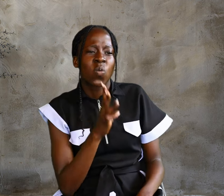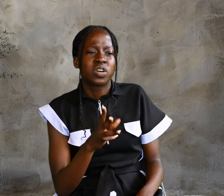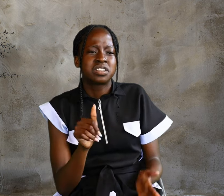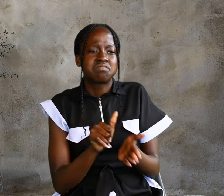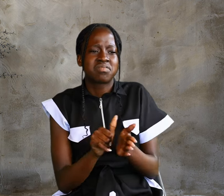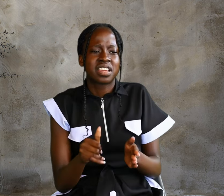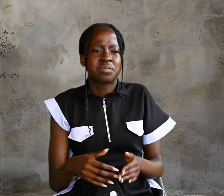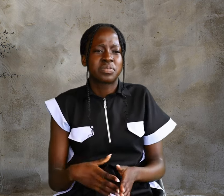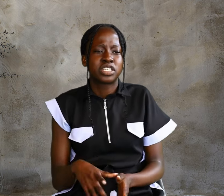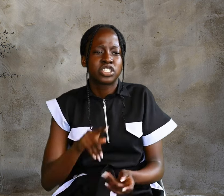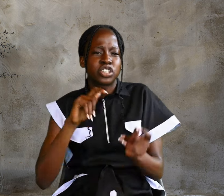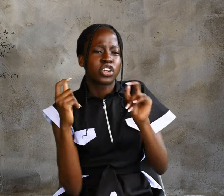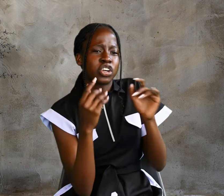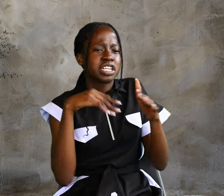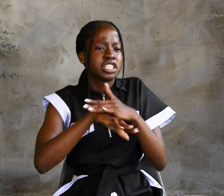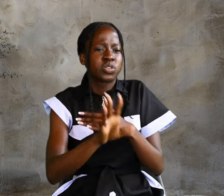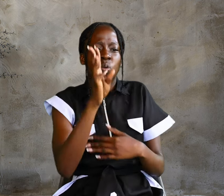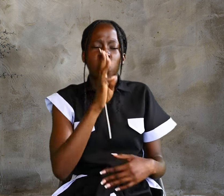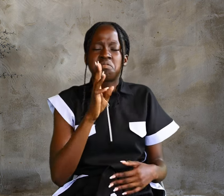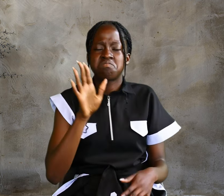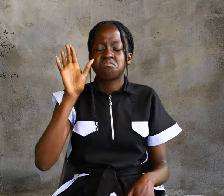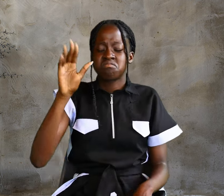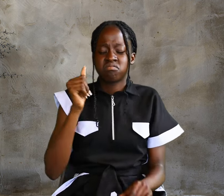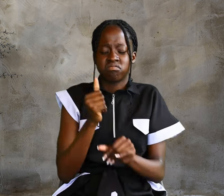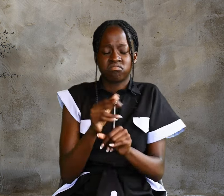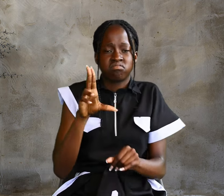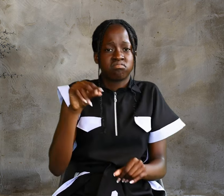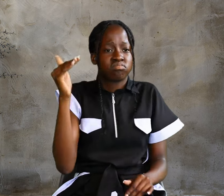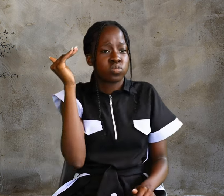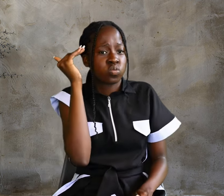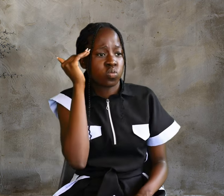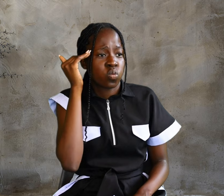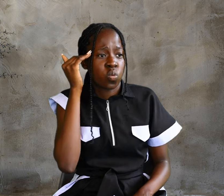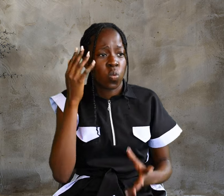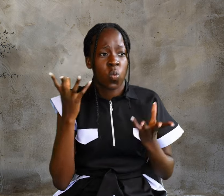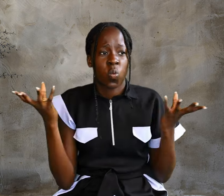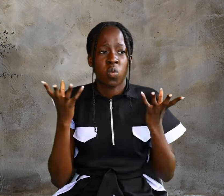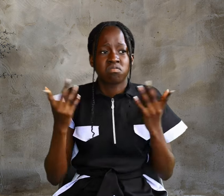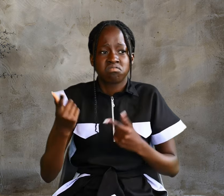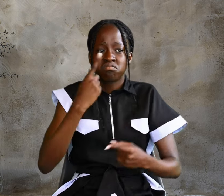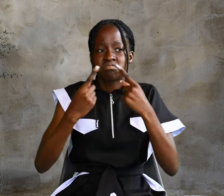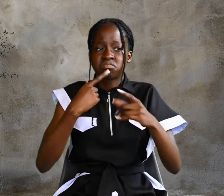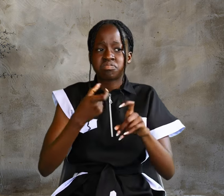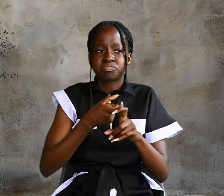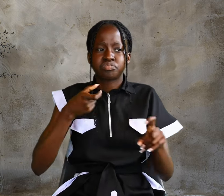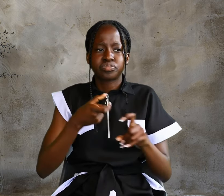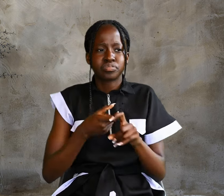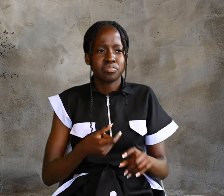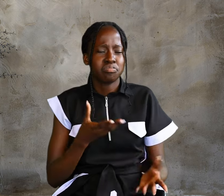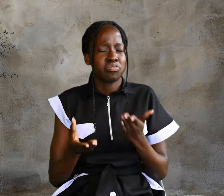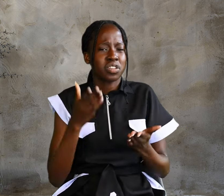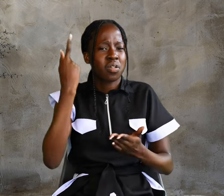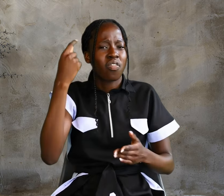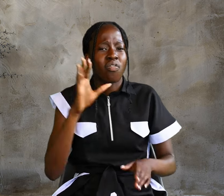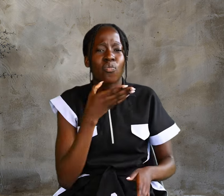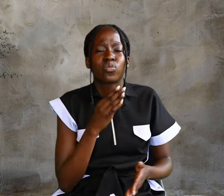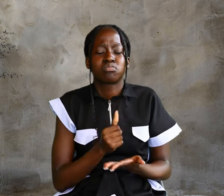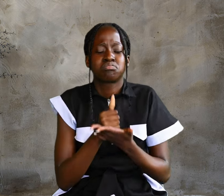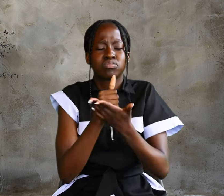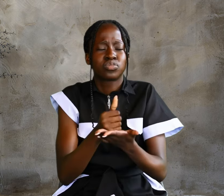He did not realize where it had come from, Though the servants who had drawn the water knew. Then he called